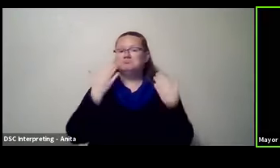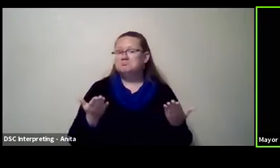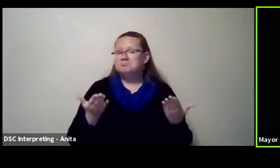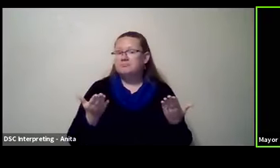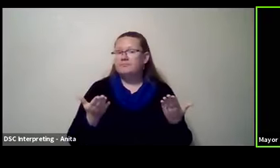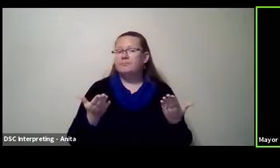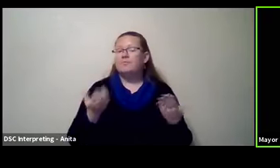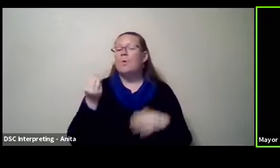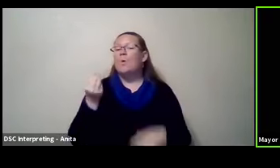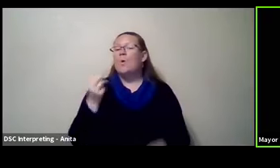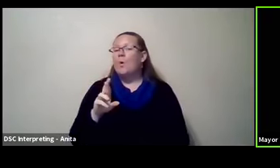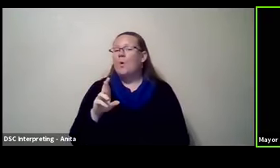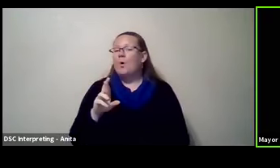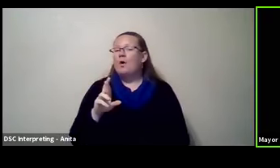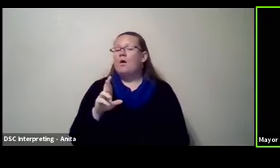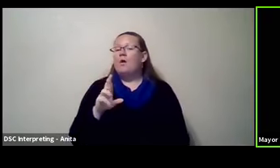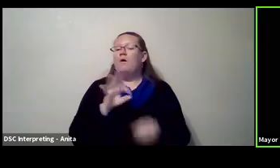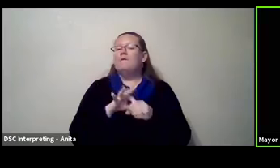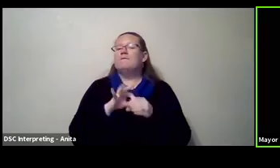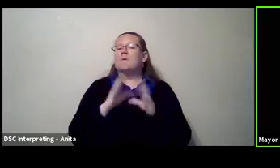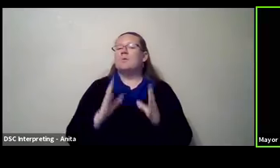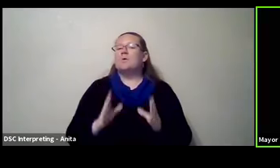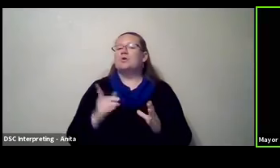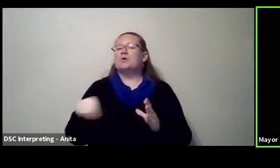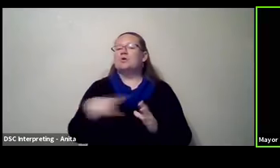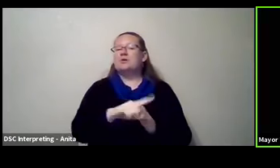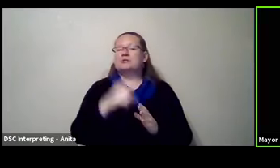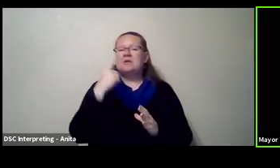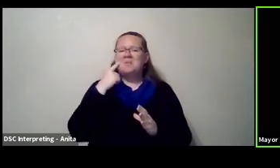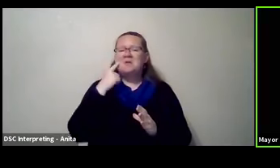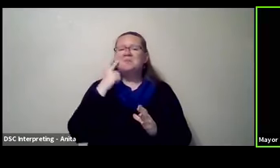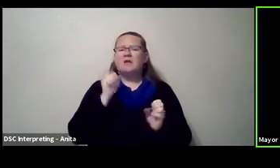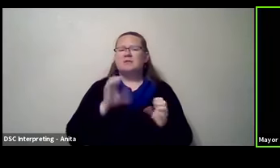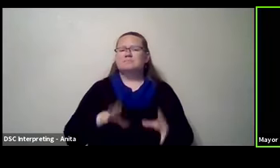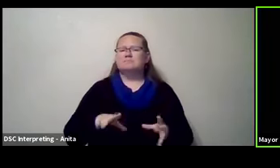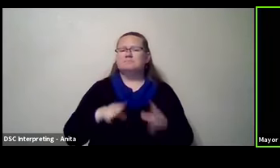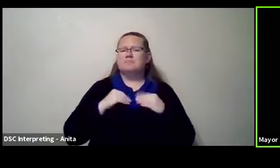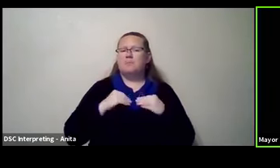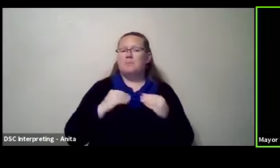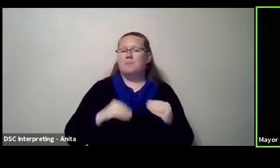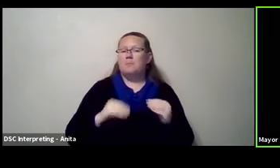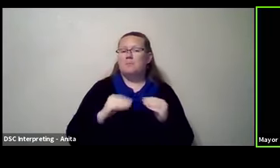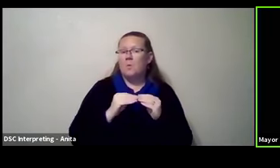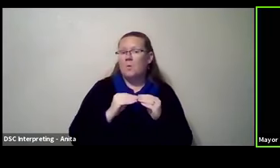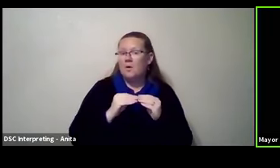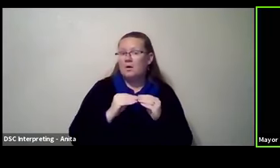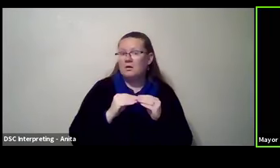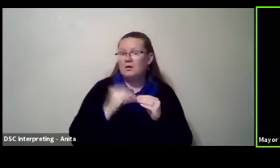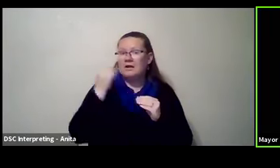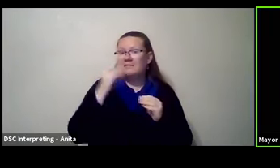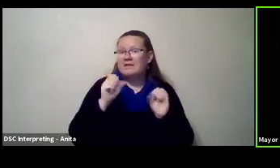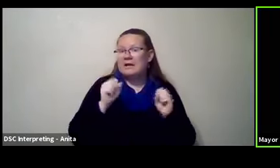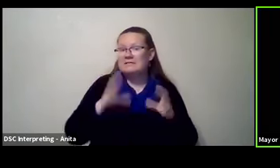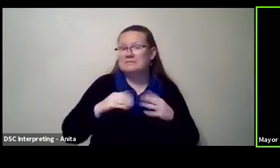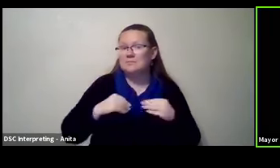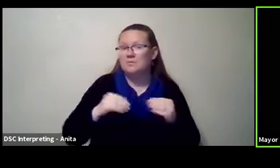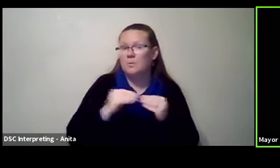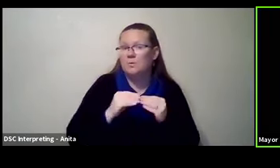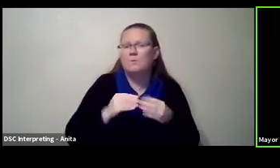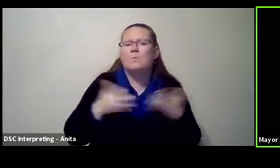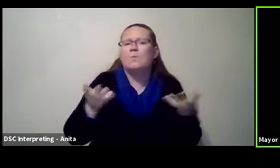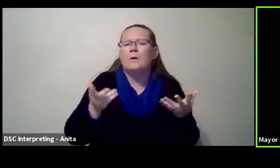sense that the voters could stomach more? Um, and if they could stomach more, what form does that take?